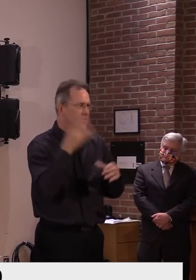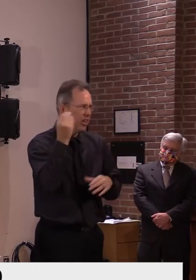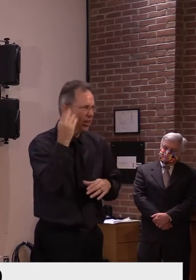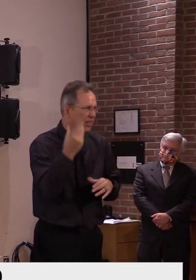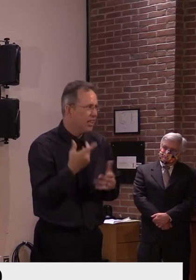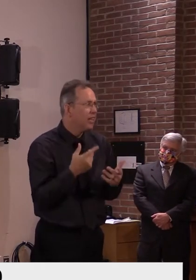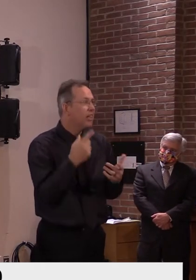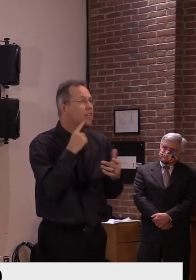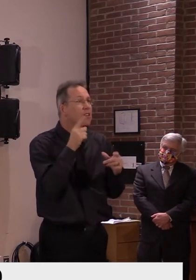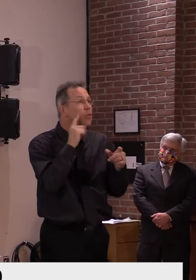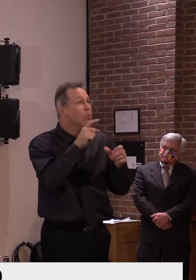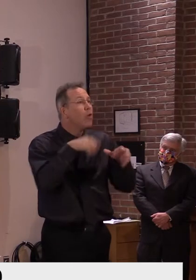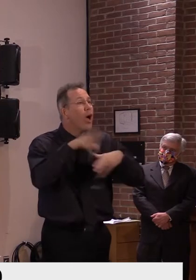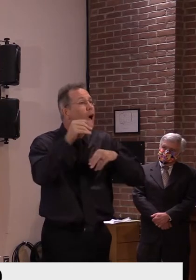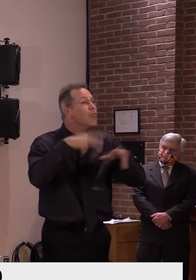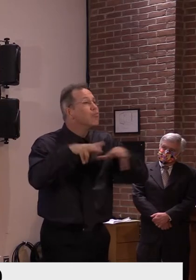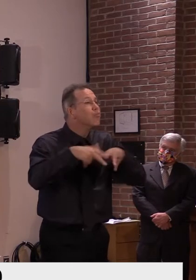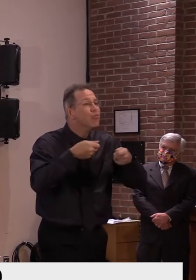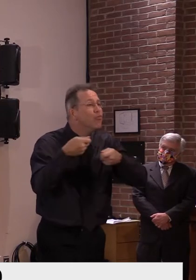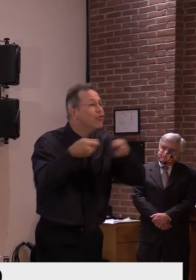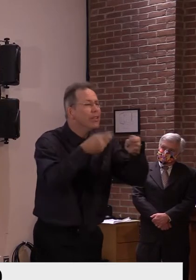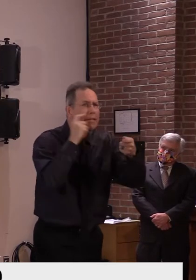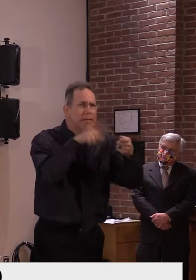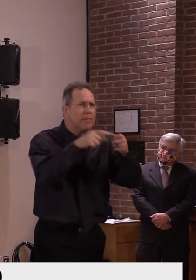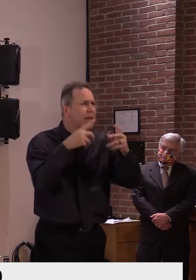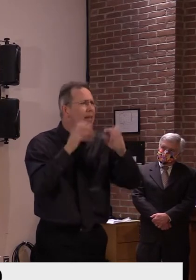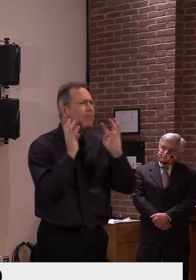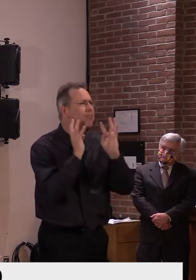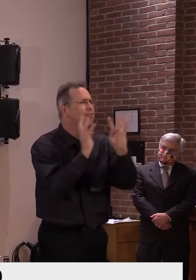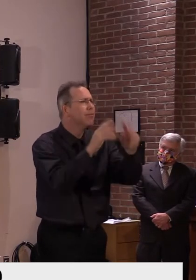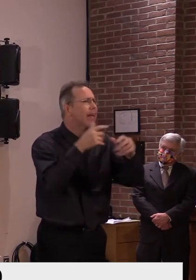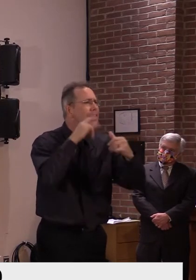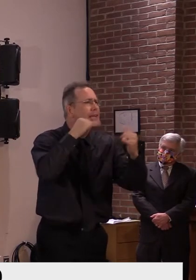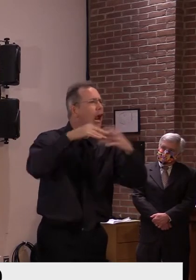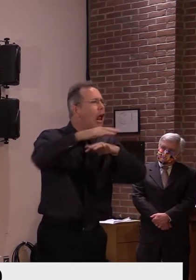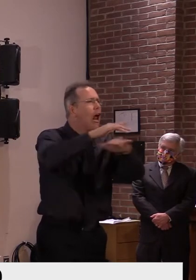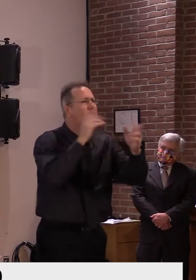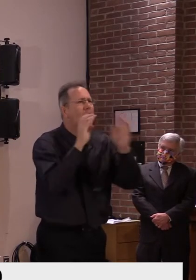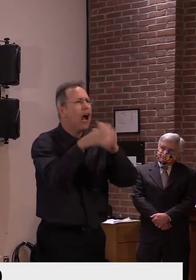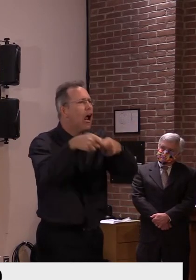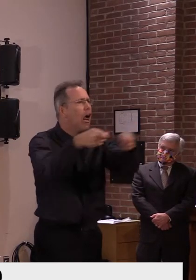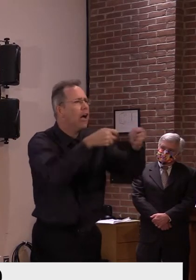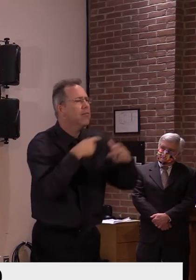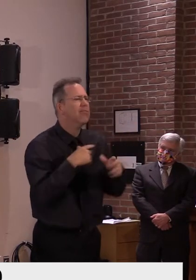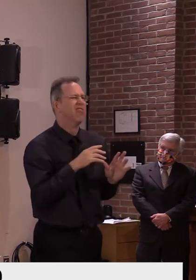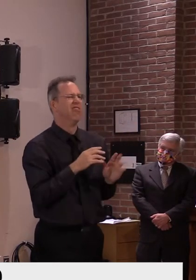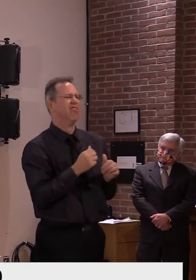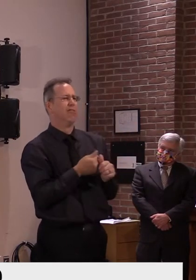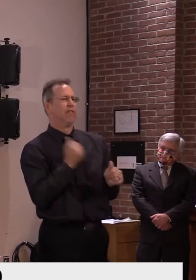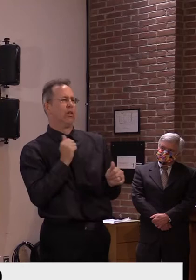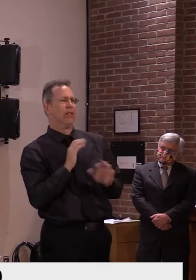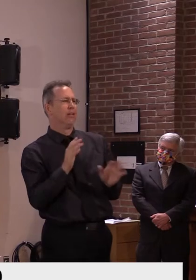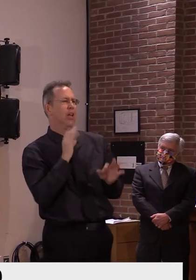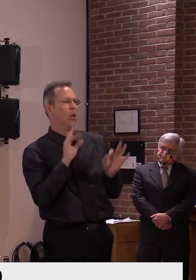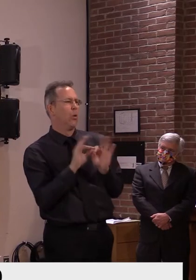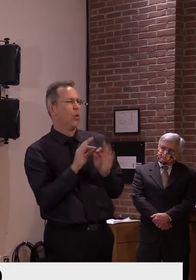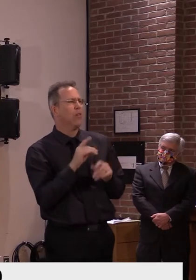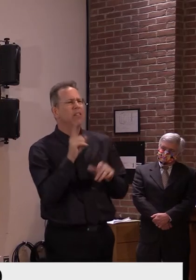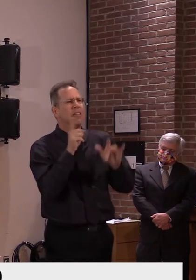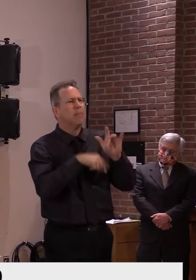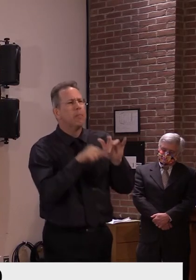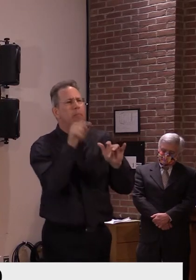skip to the next one. Maybe the candy haul will be good. And maybe if it's not too busy, you'll even get a better haul.